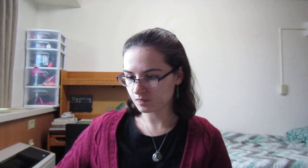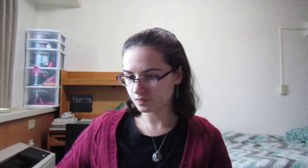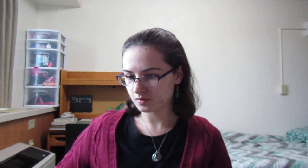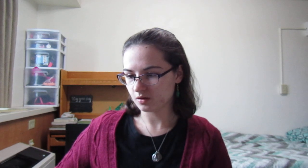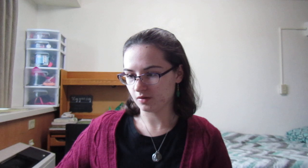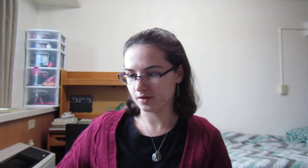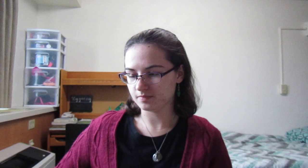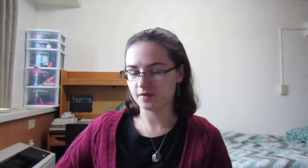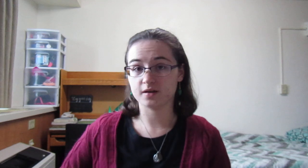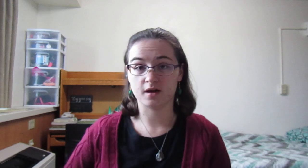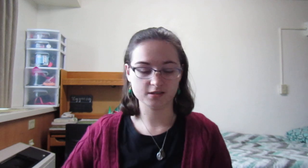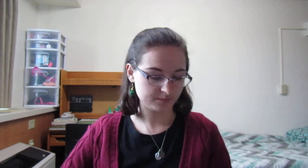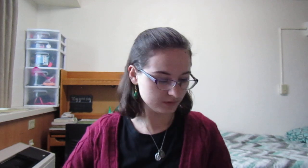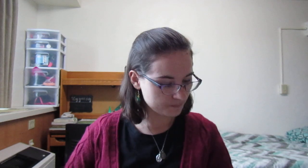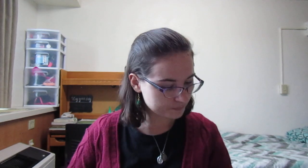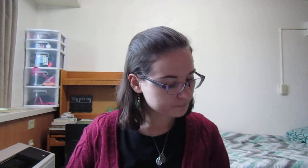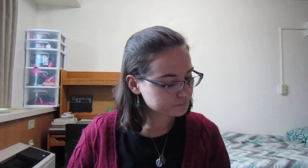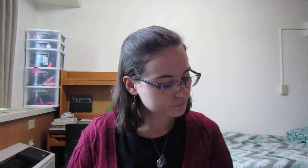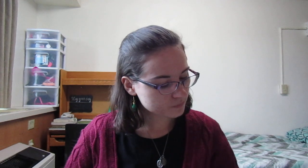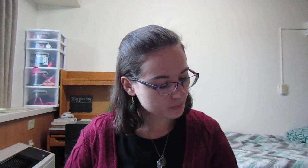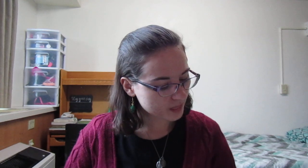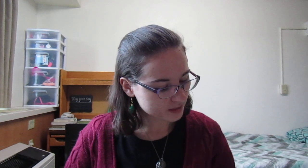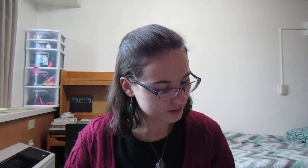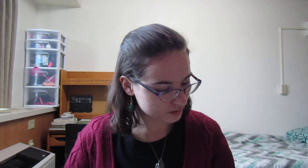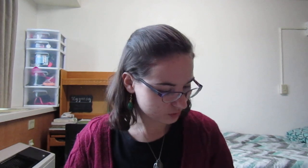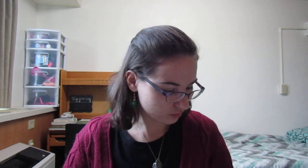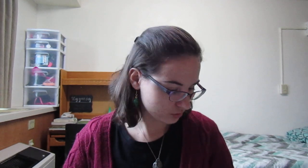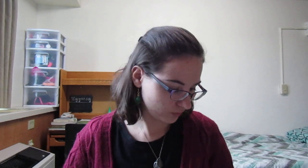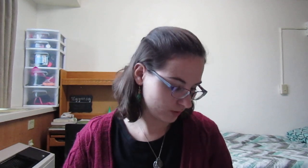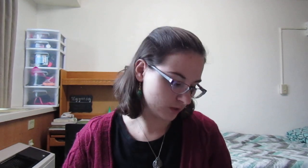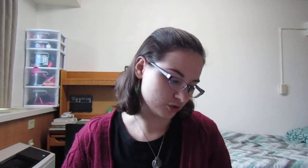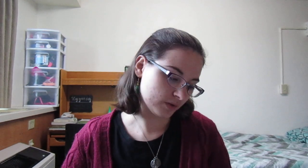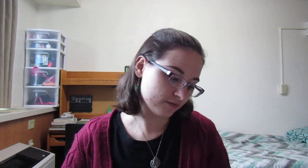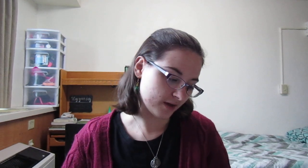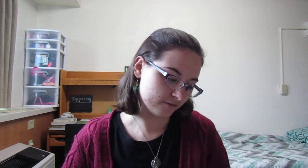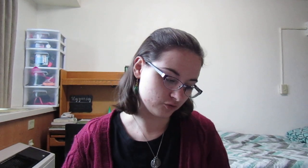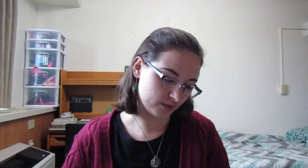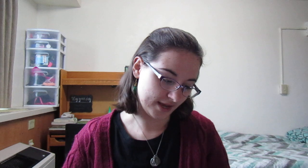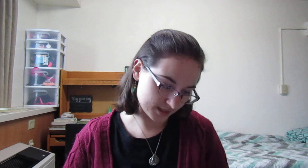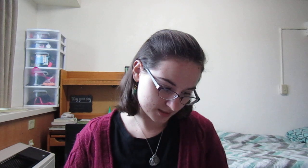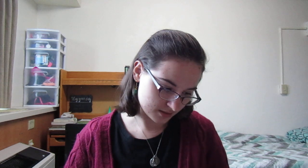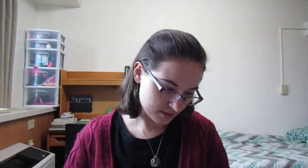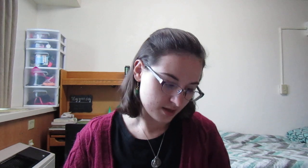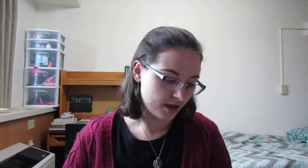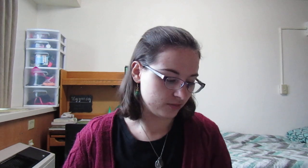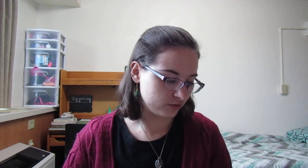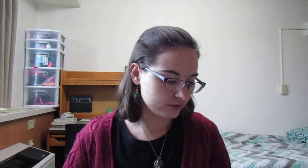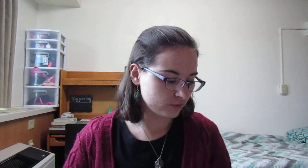Alright, then the Gospel is Luke 21, 25 through 28, and 34